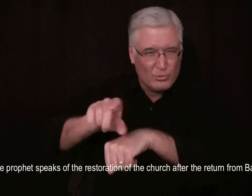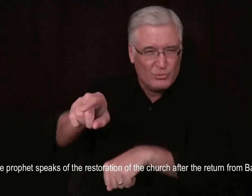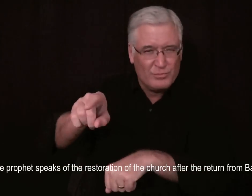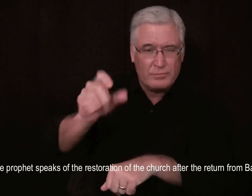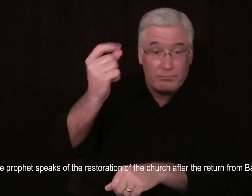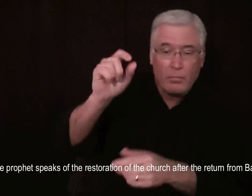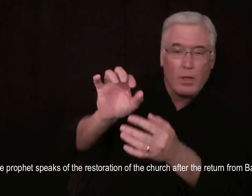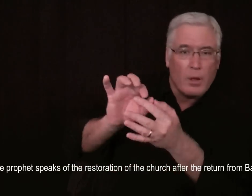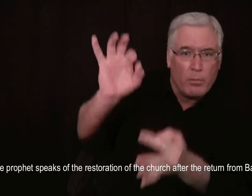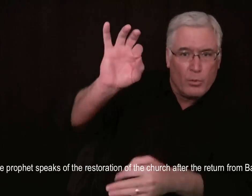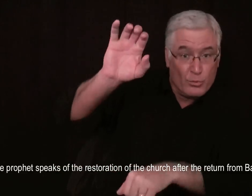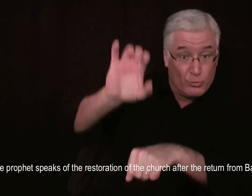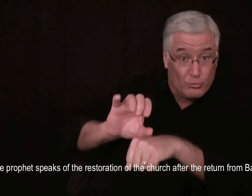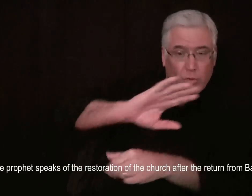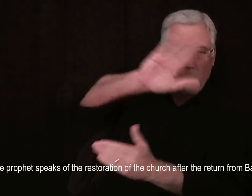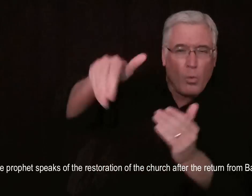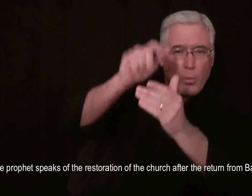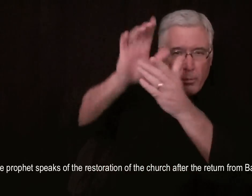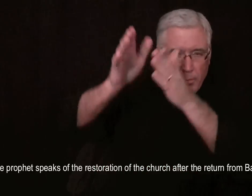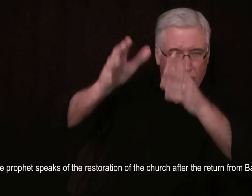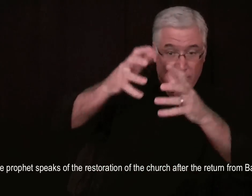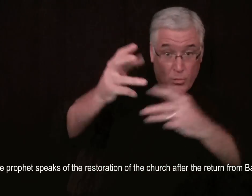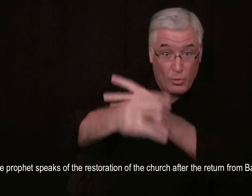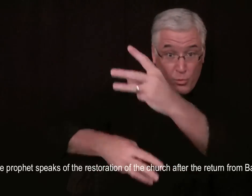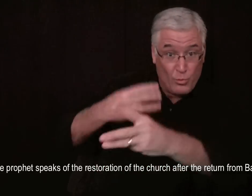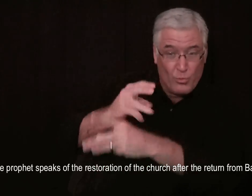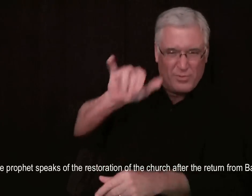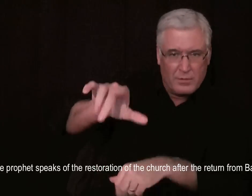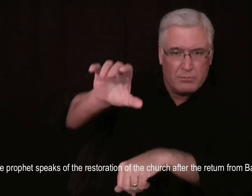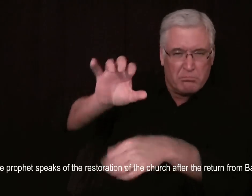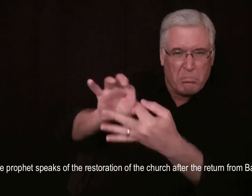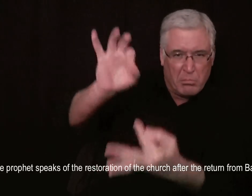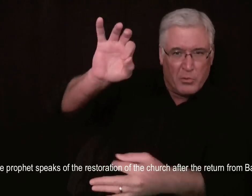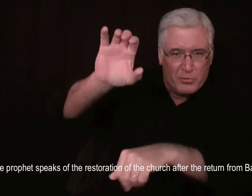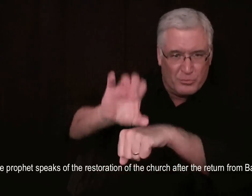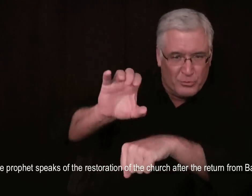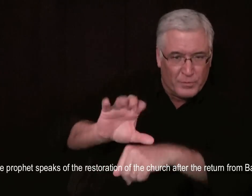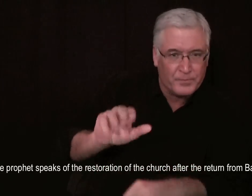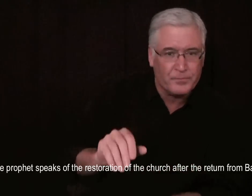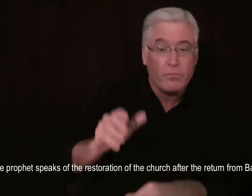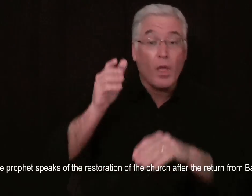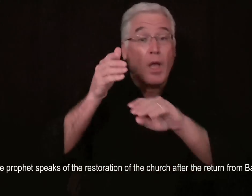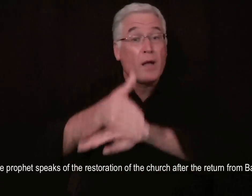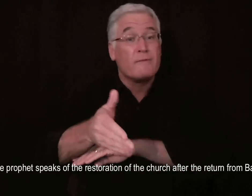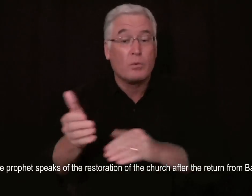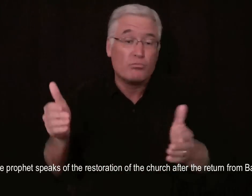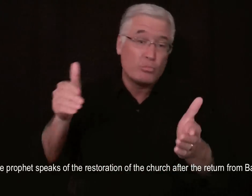the church. He's talking about the spiritual church after their return from Babylon.